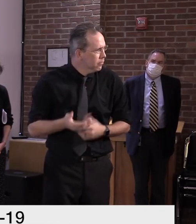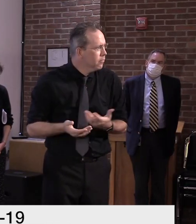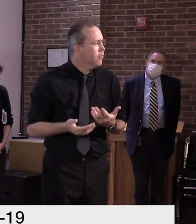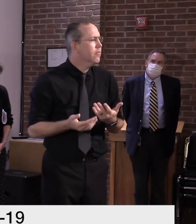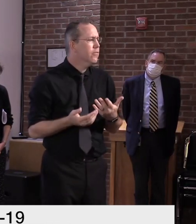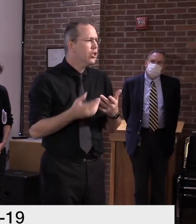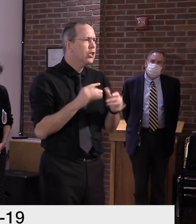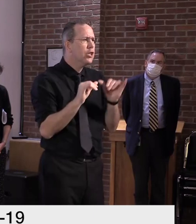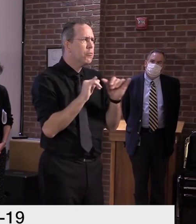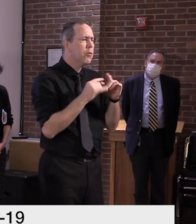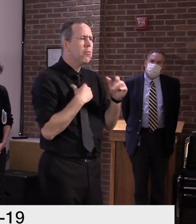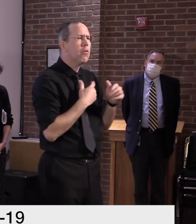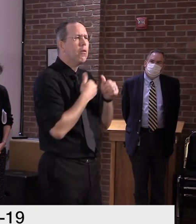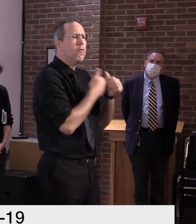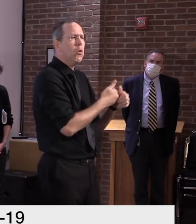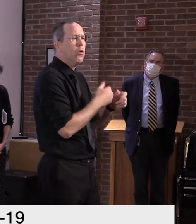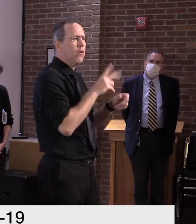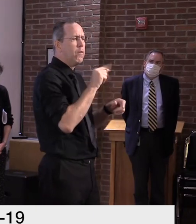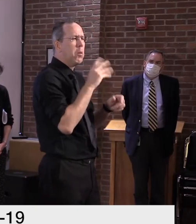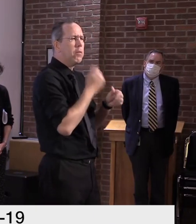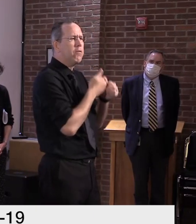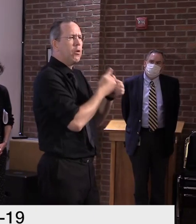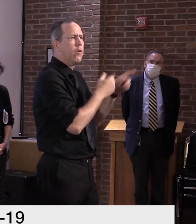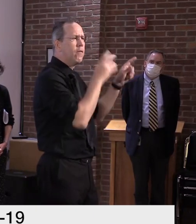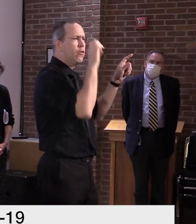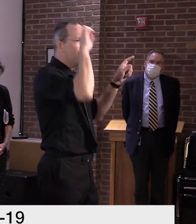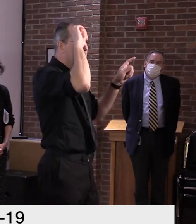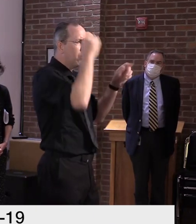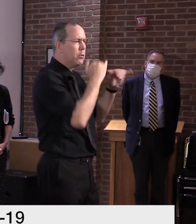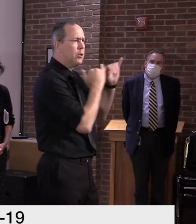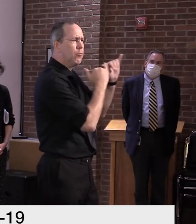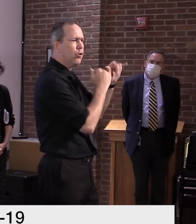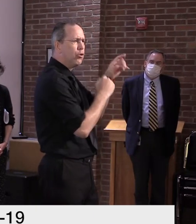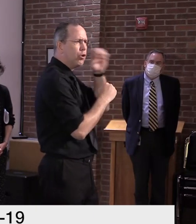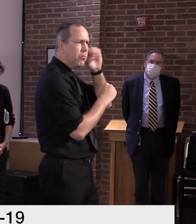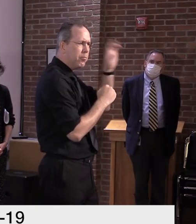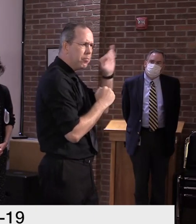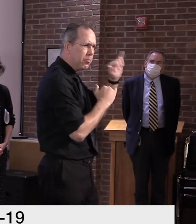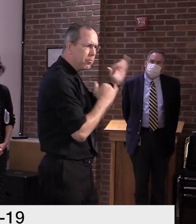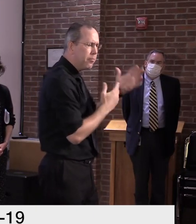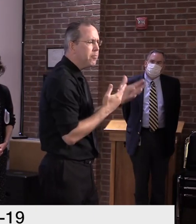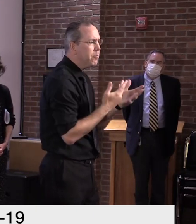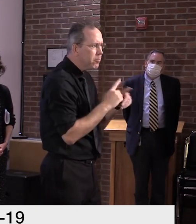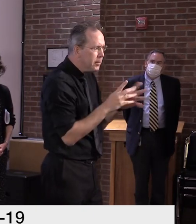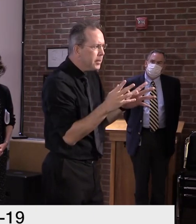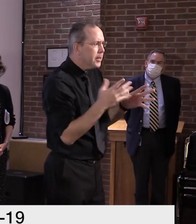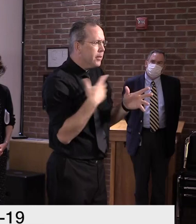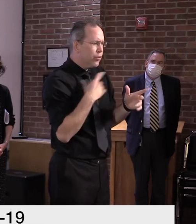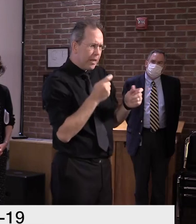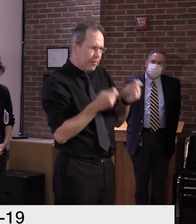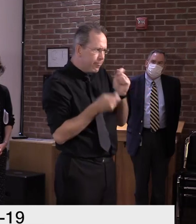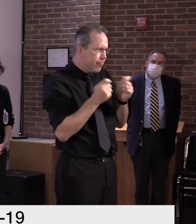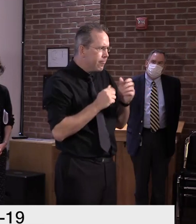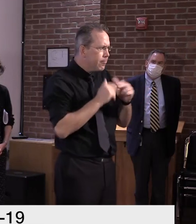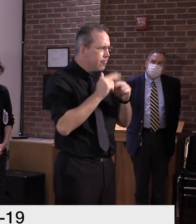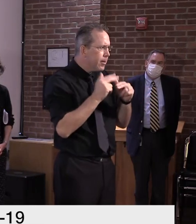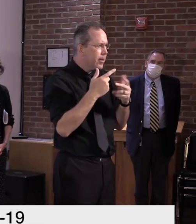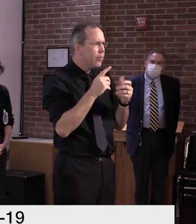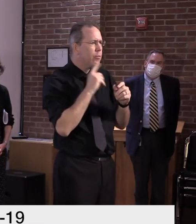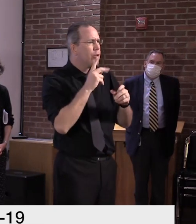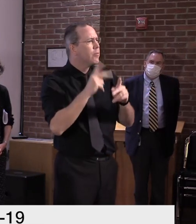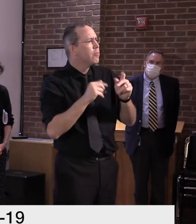which is really what we were attempting to accomplish, balancing the important interests of health and safety of Vermonters